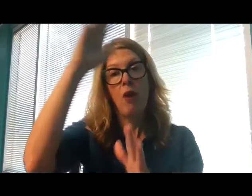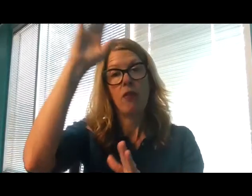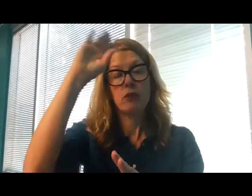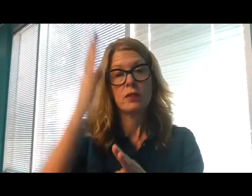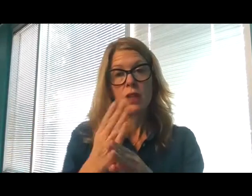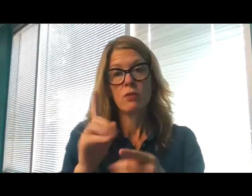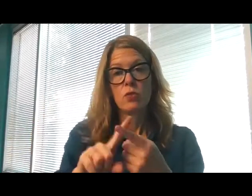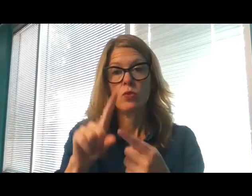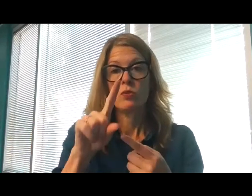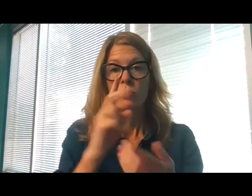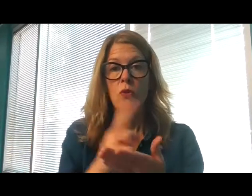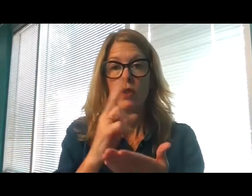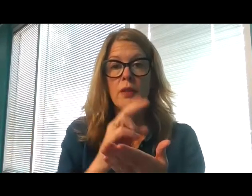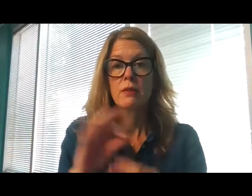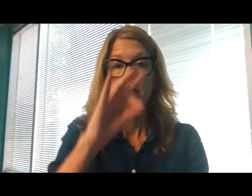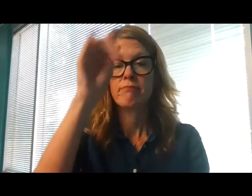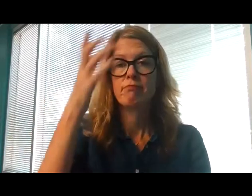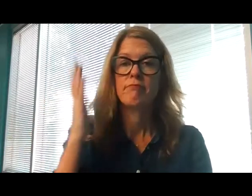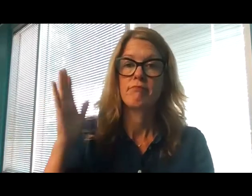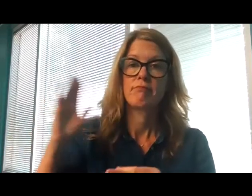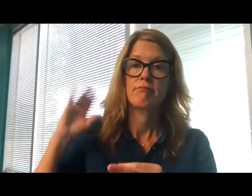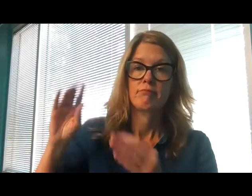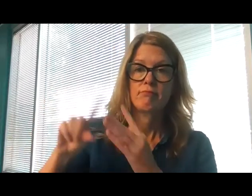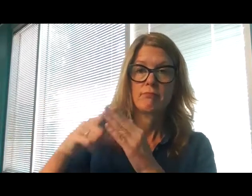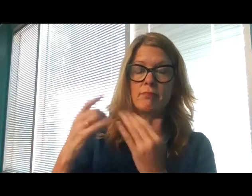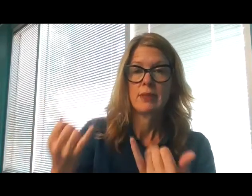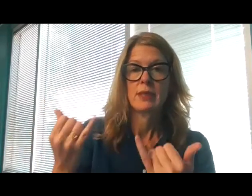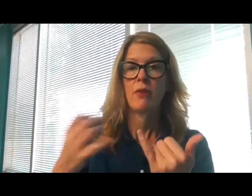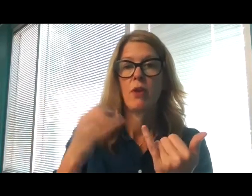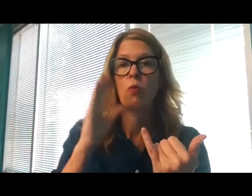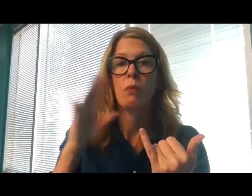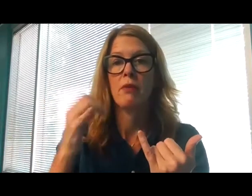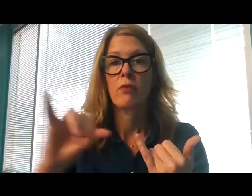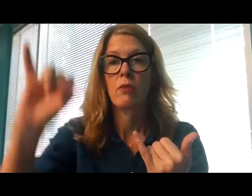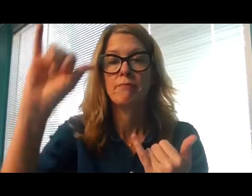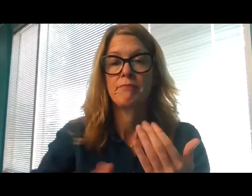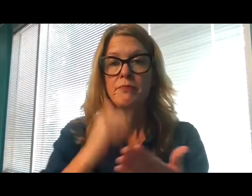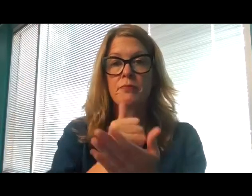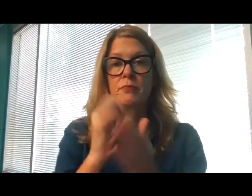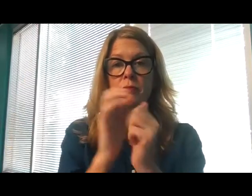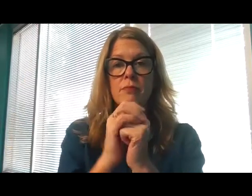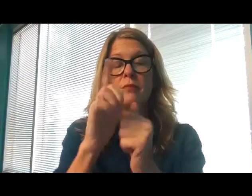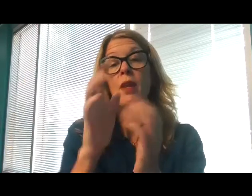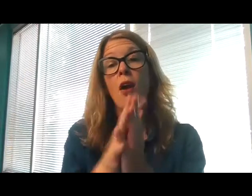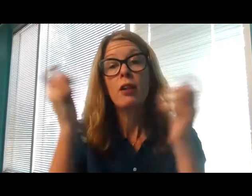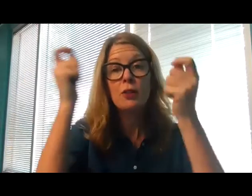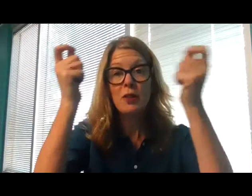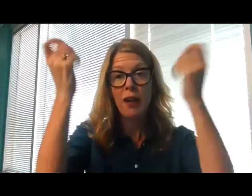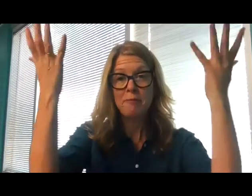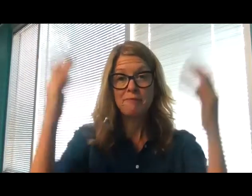and to the Holy Spirit, as it was in the beginning, is now, and will be forever. Amen. Alleluia.